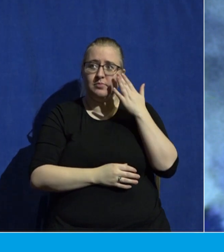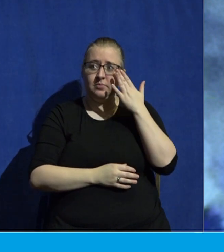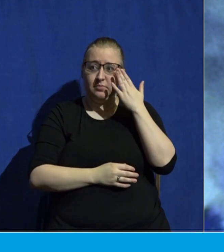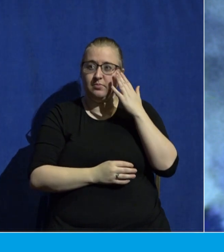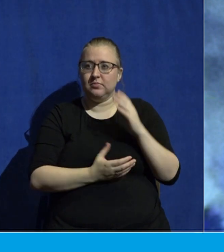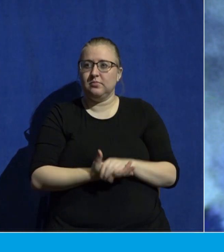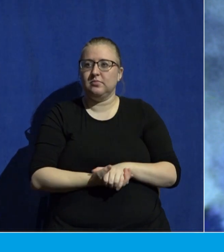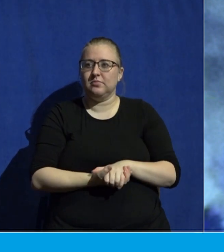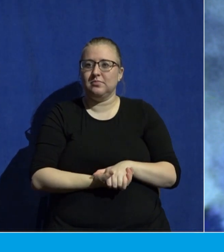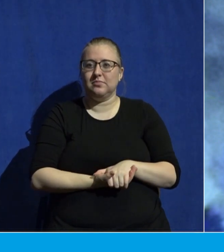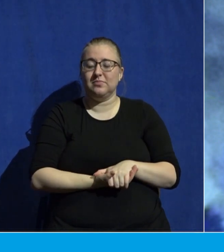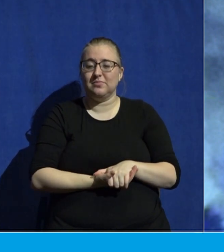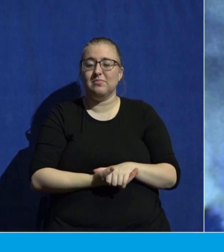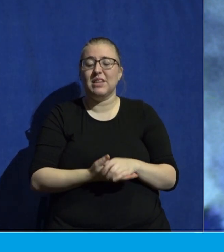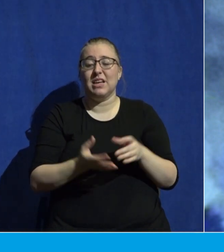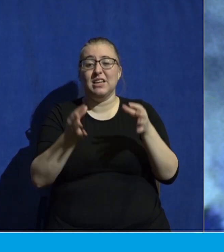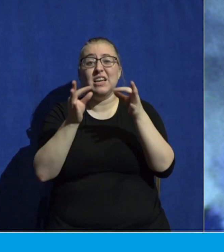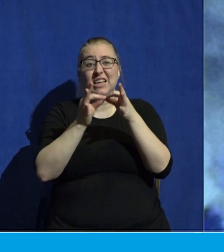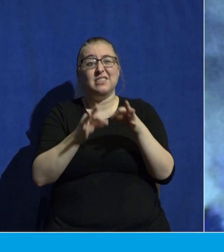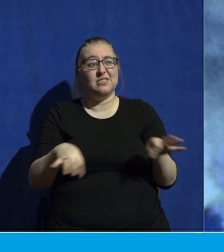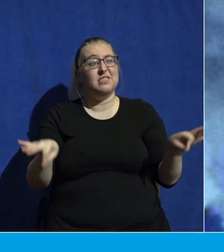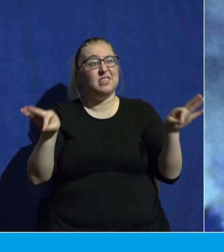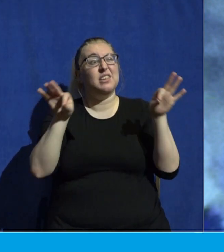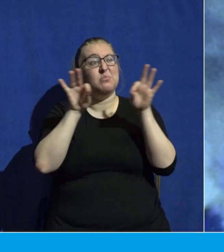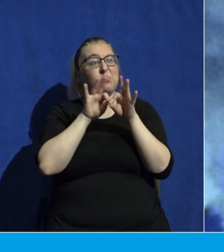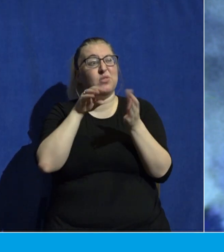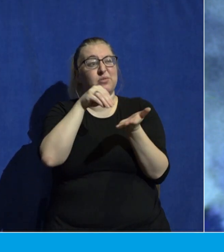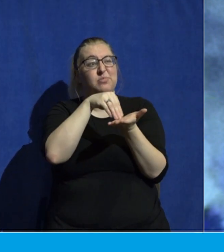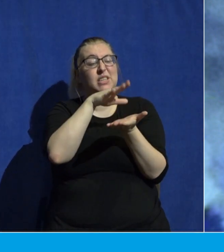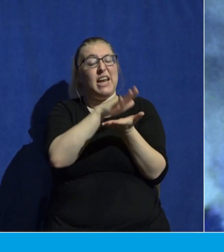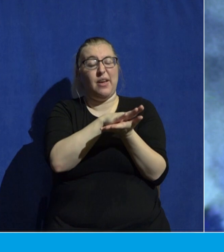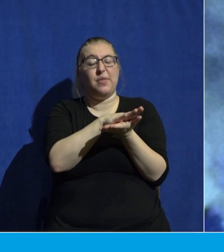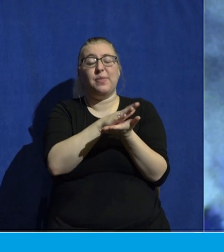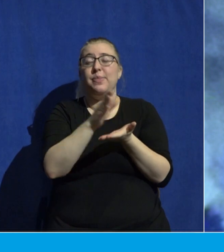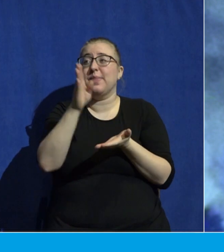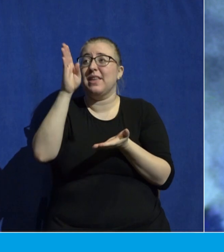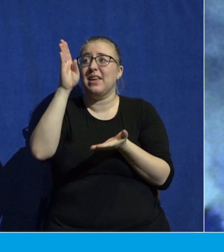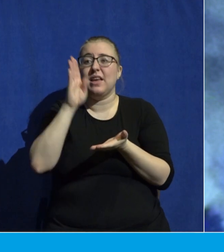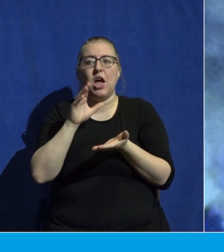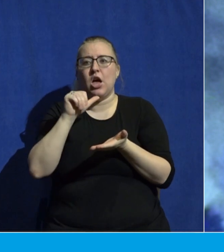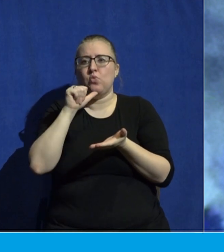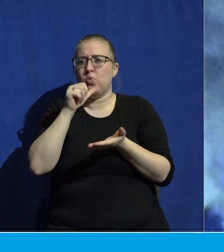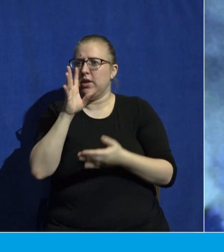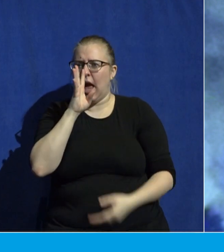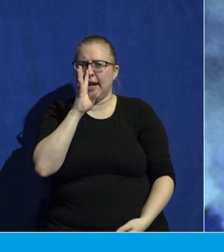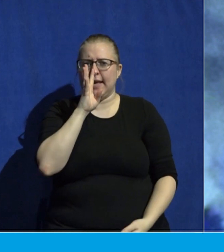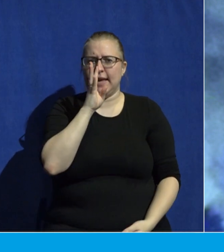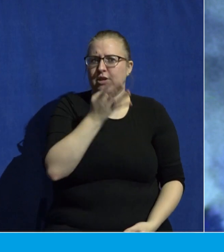it's important to note that God will not sweep your wrongs under the rug and look the other way.